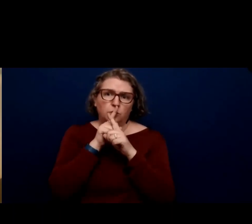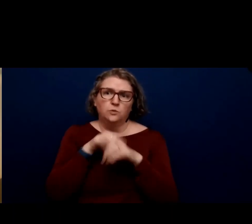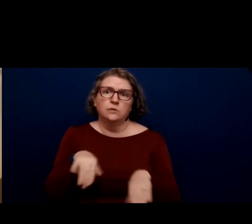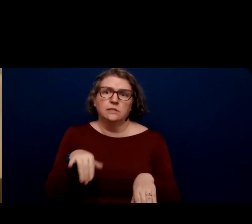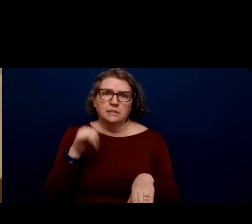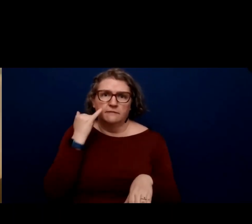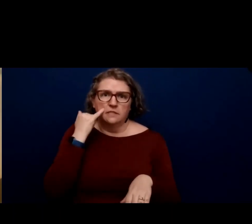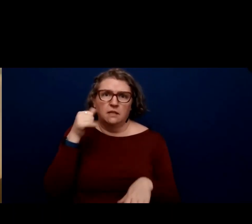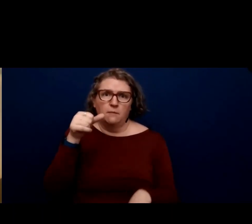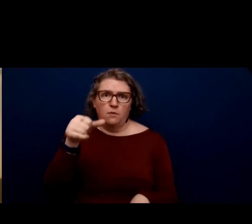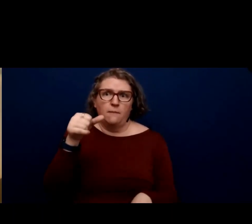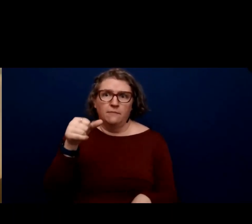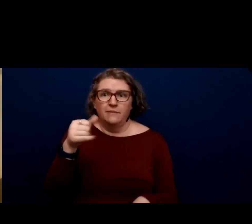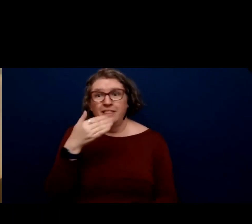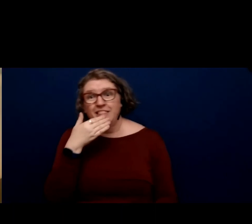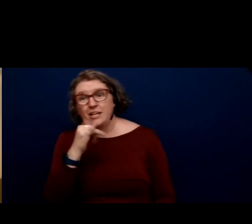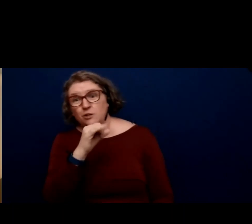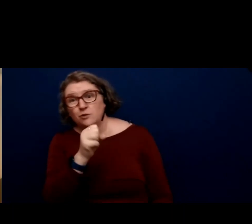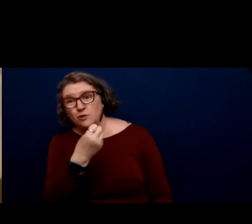Dr. Sophia